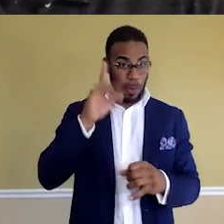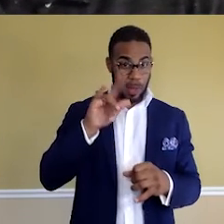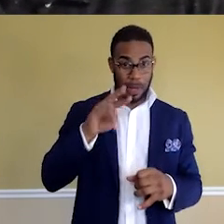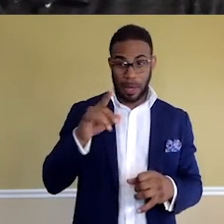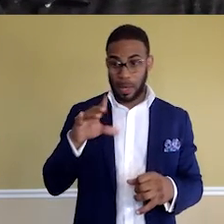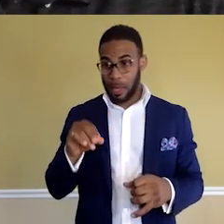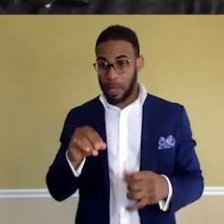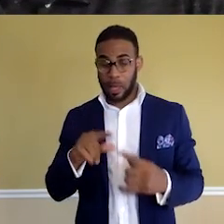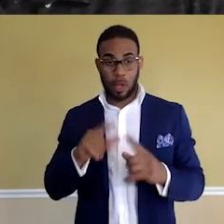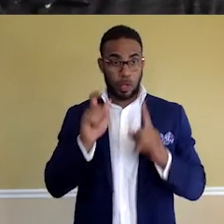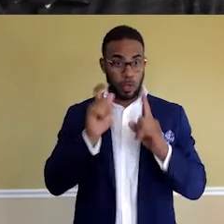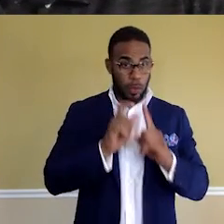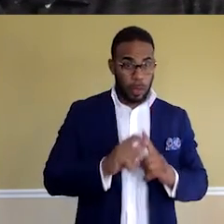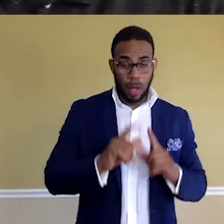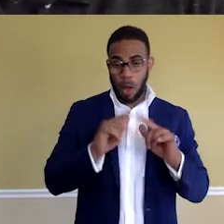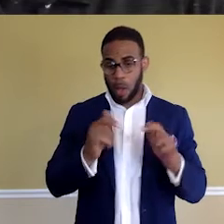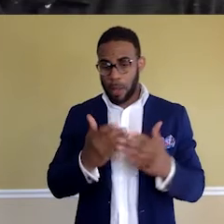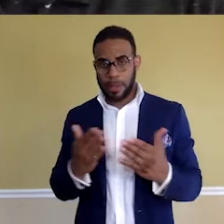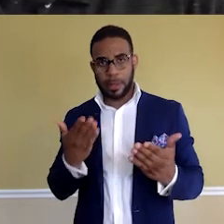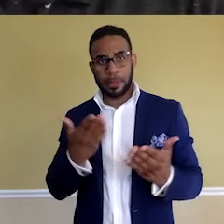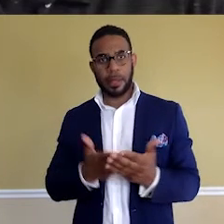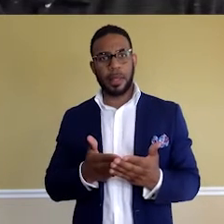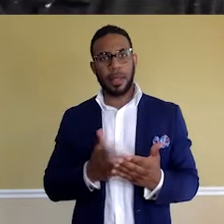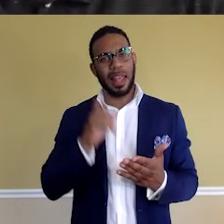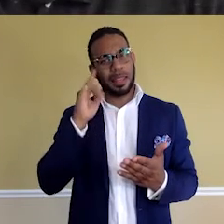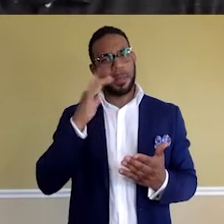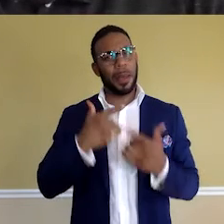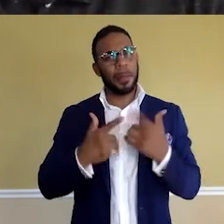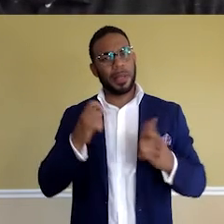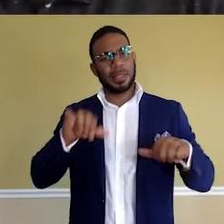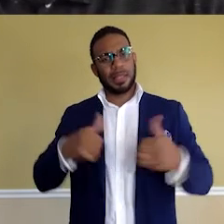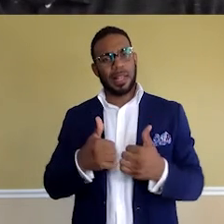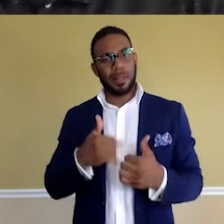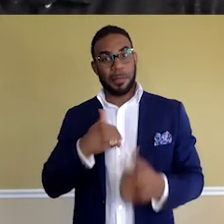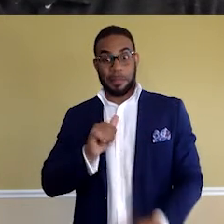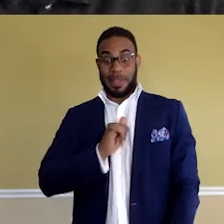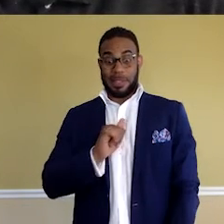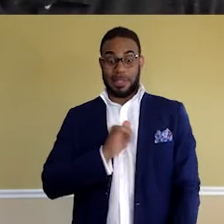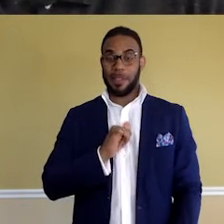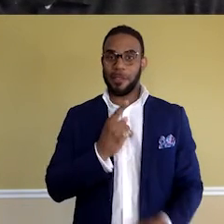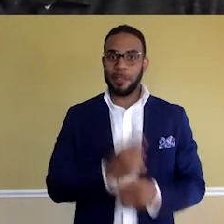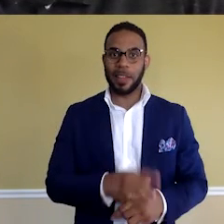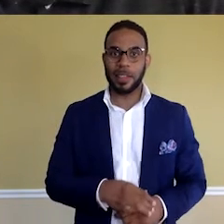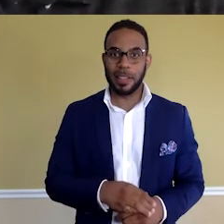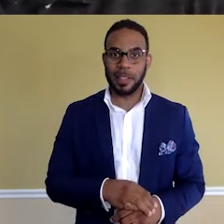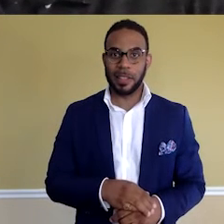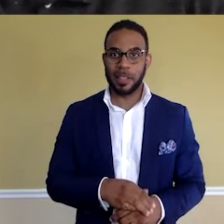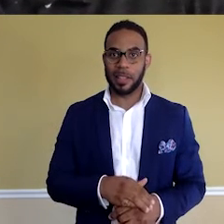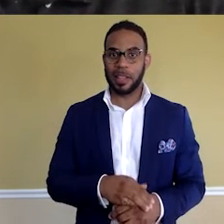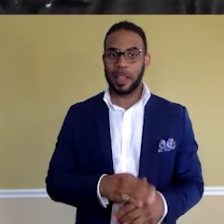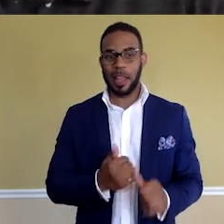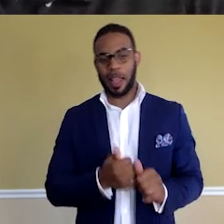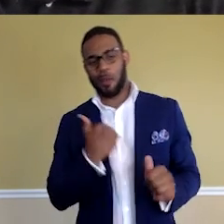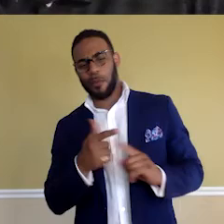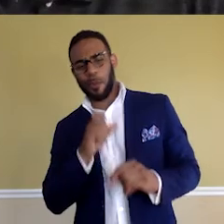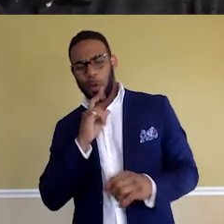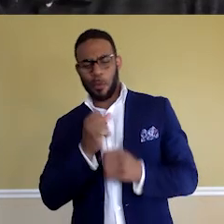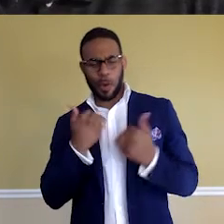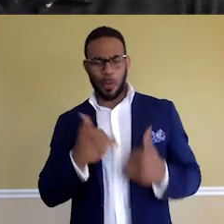the terminologies, and all the things there. But I think my biggest challenge was myself, right? I got away from who I really was early on because I thought